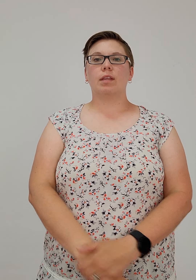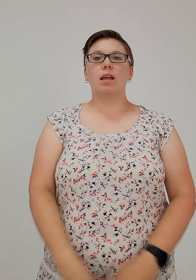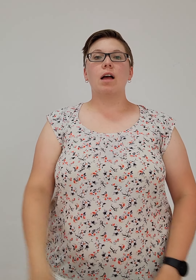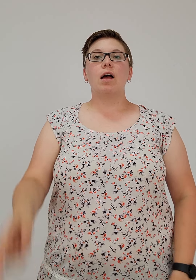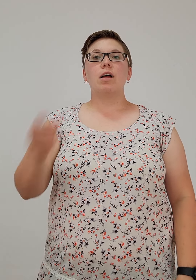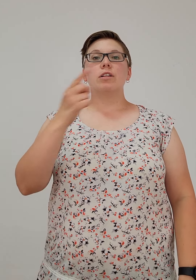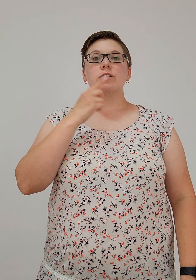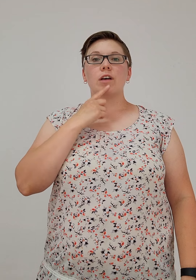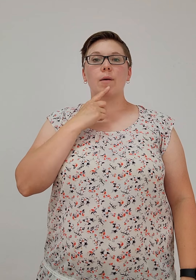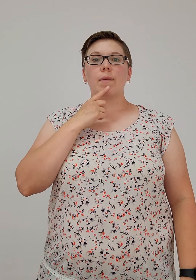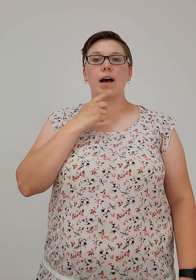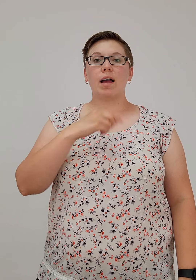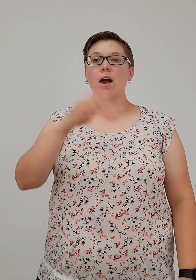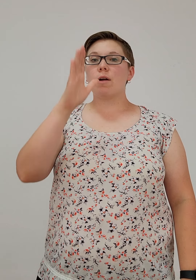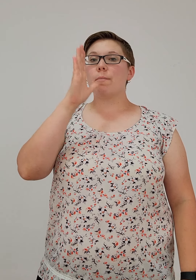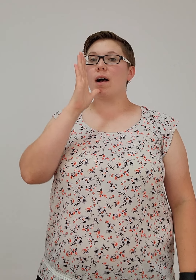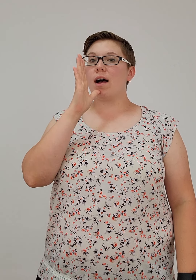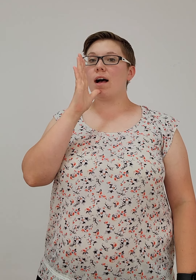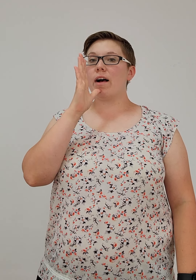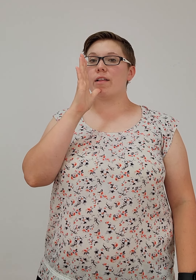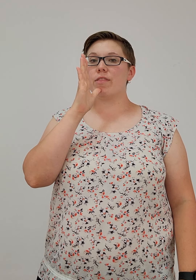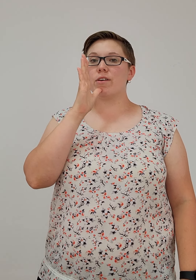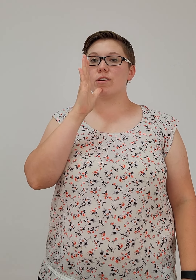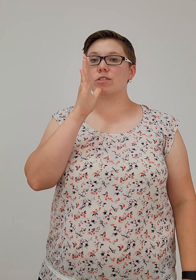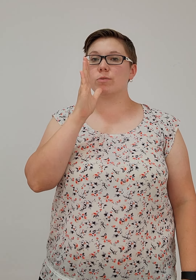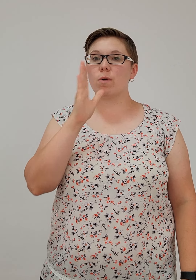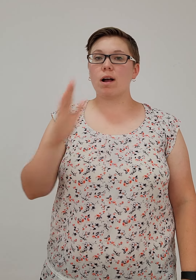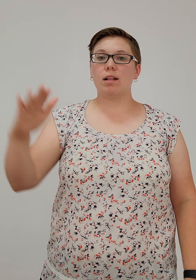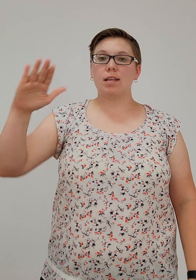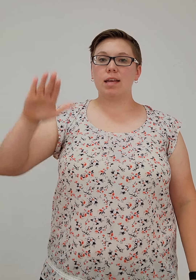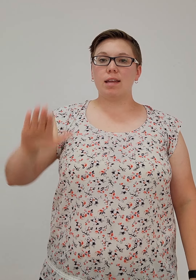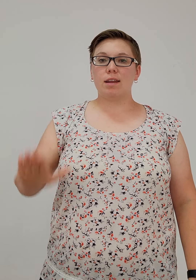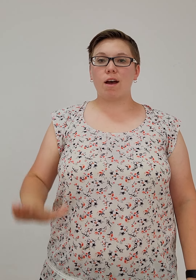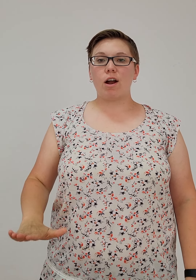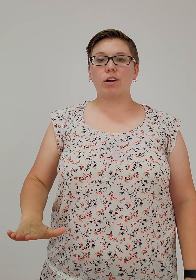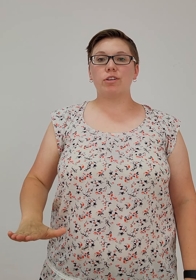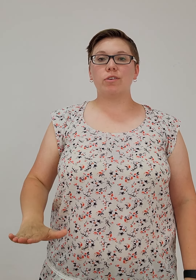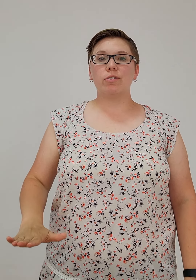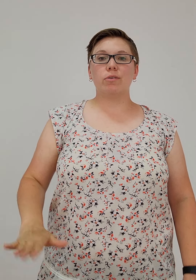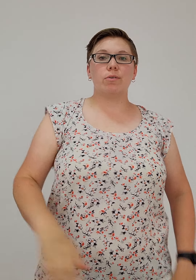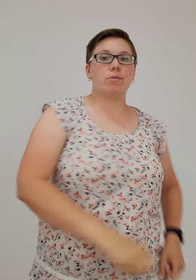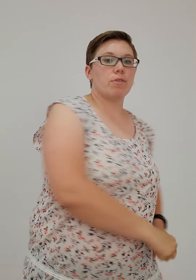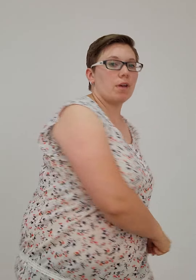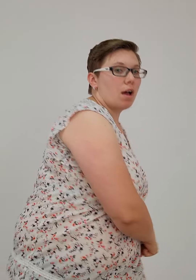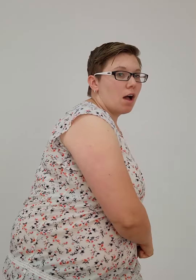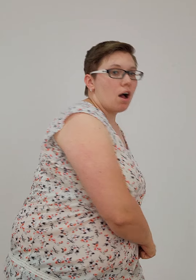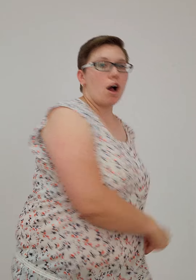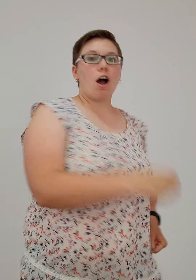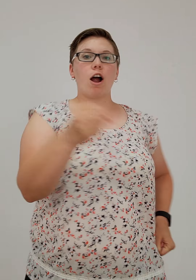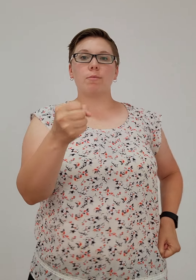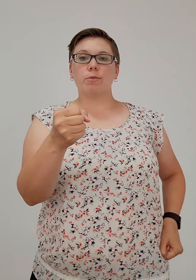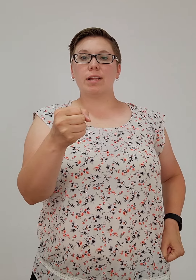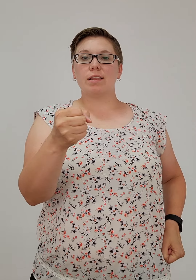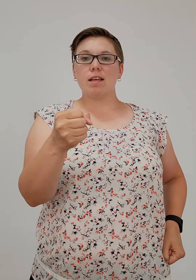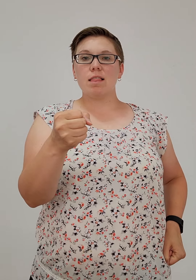Taught by our mothers while in our youth, armed with the